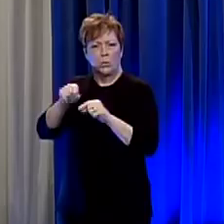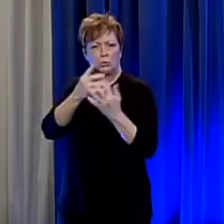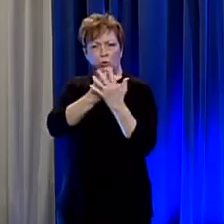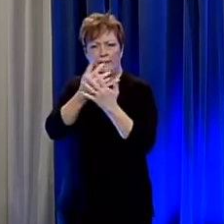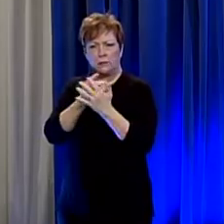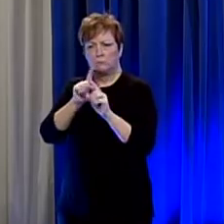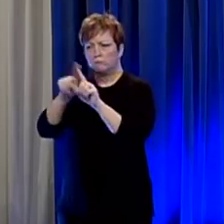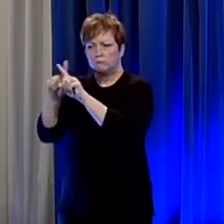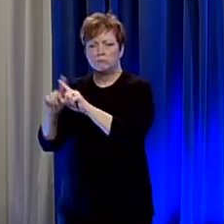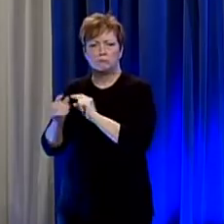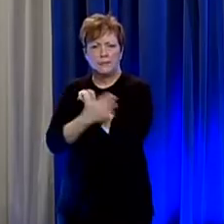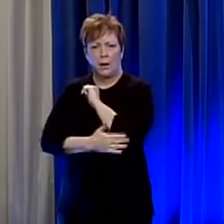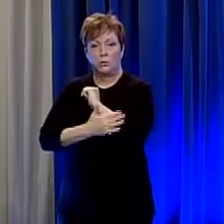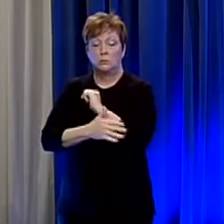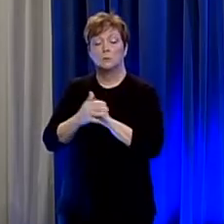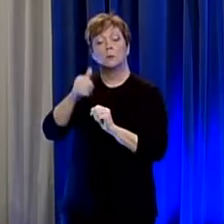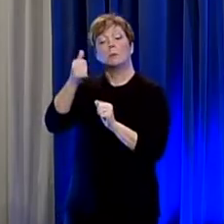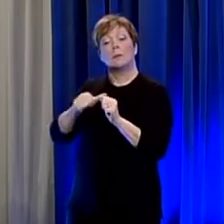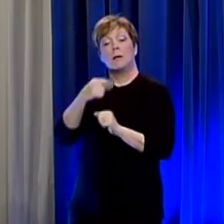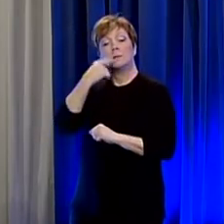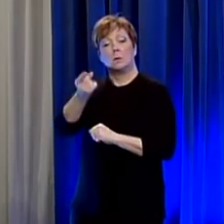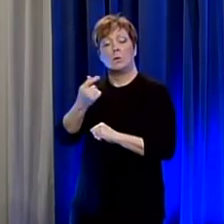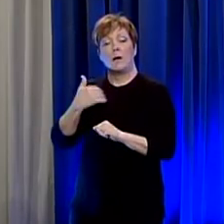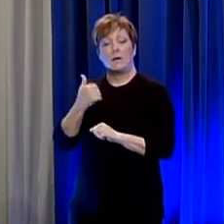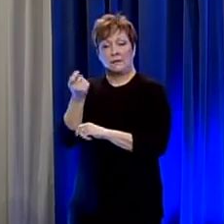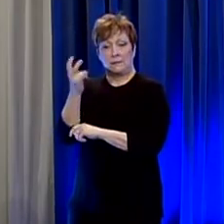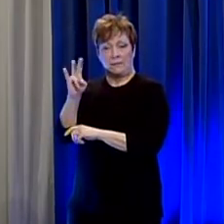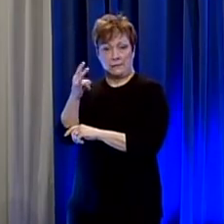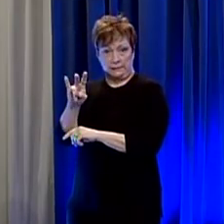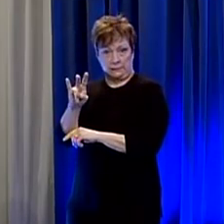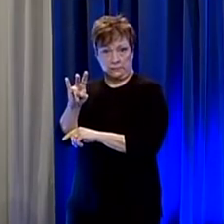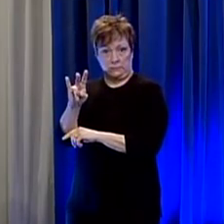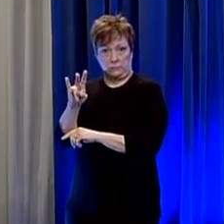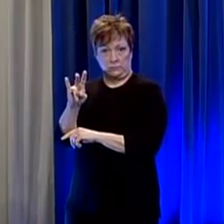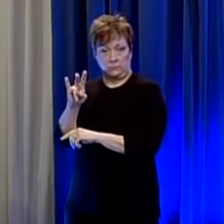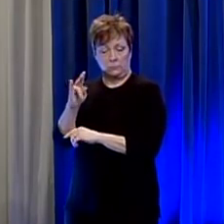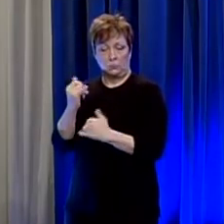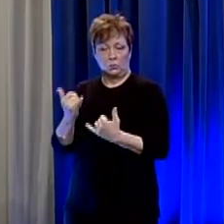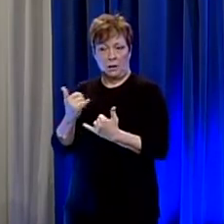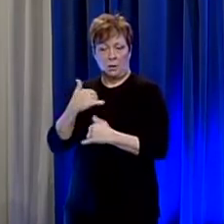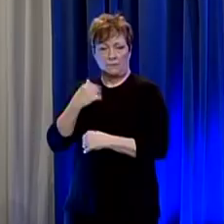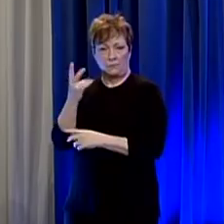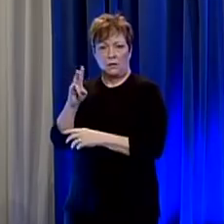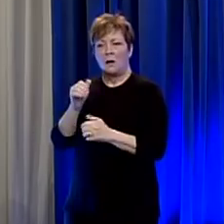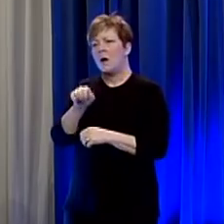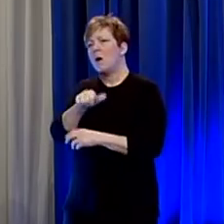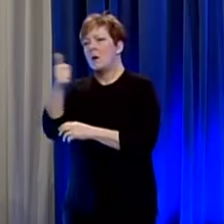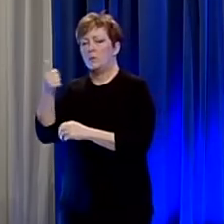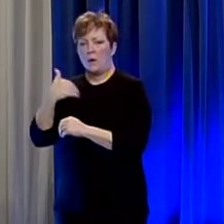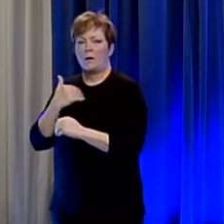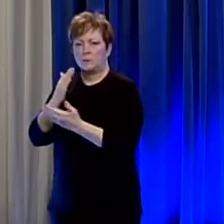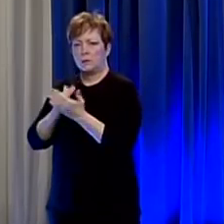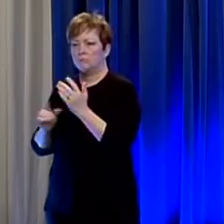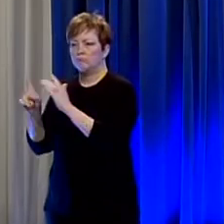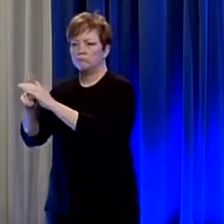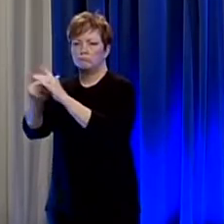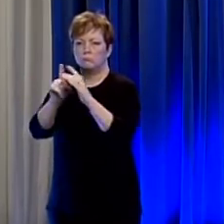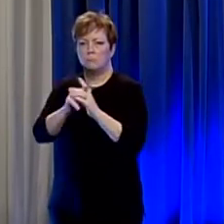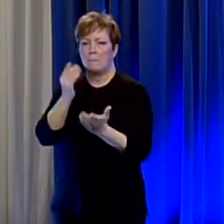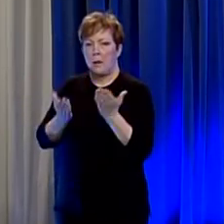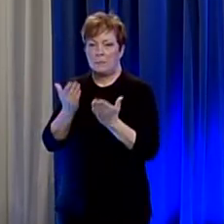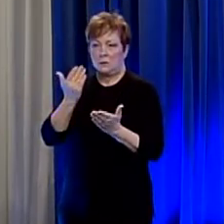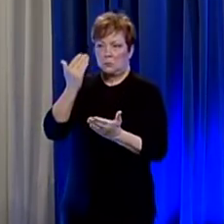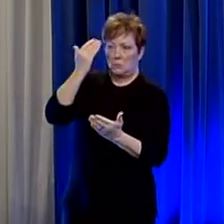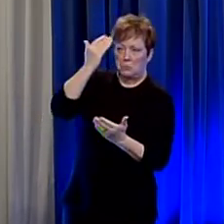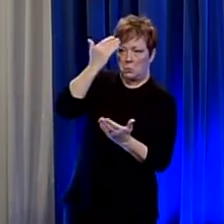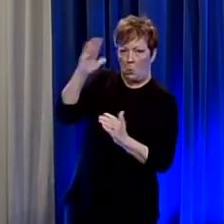counties around the state as i mentioned we had at least 17 of those today as well as the other pop-up sites that we may or may not always